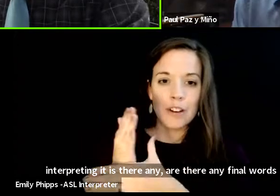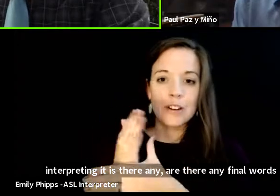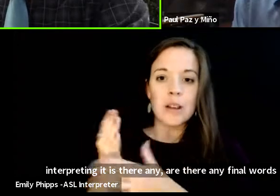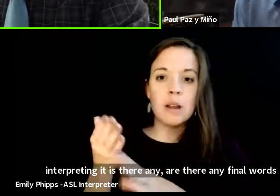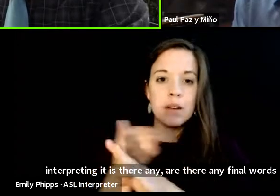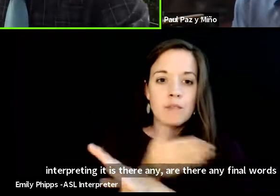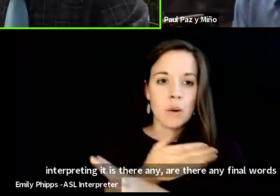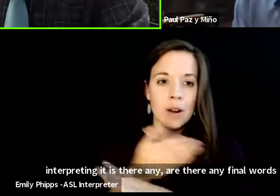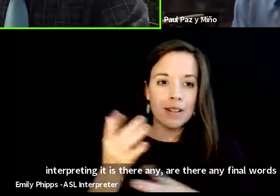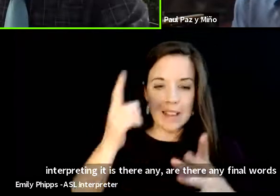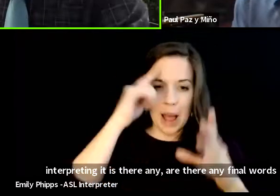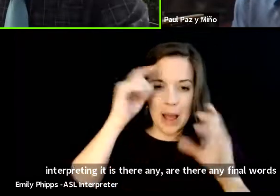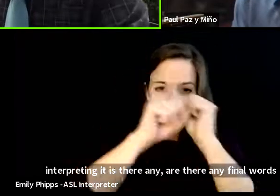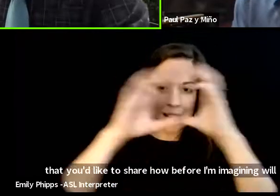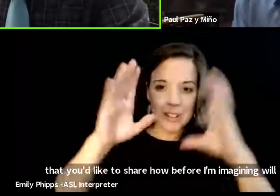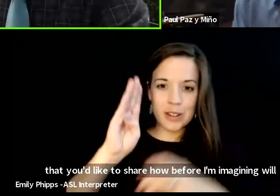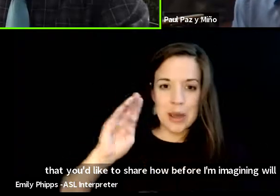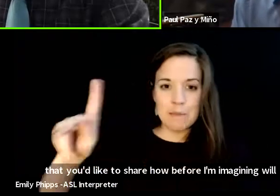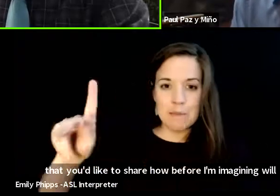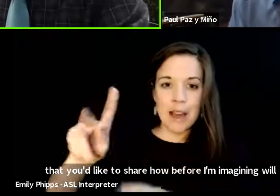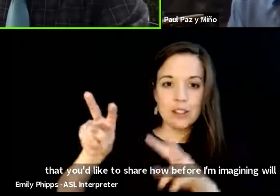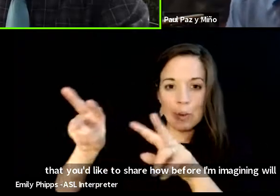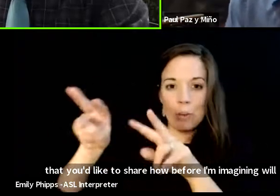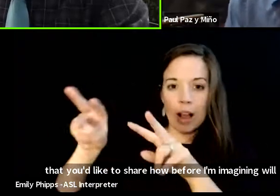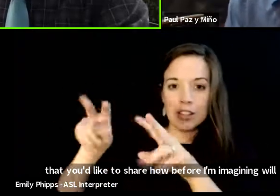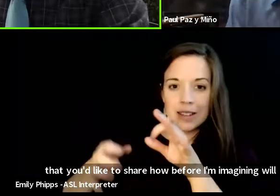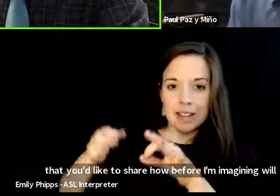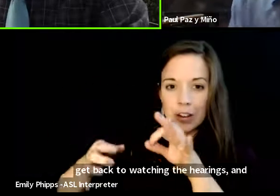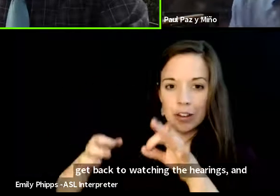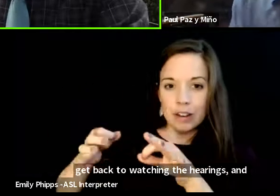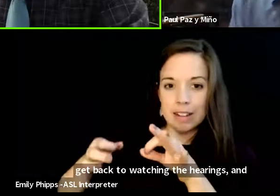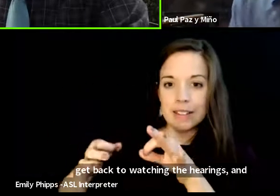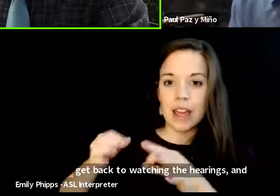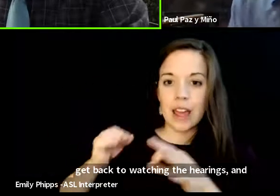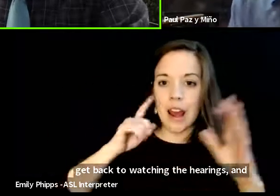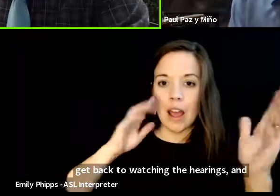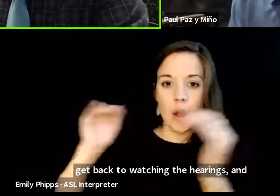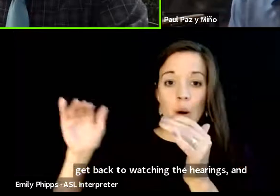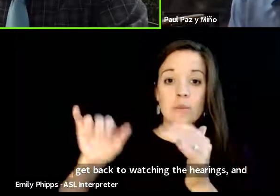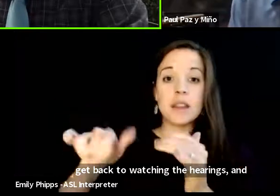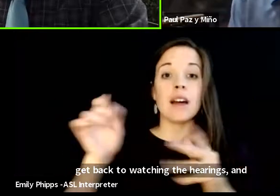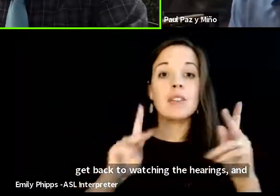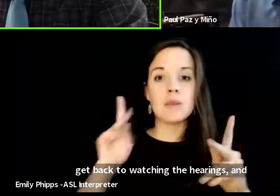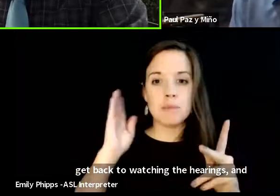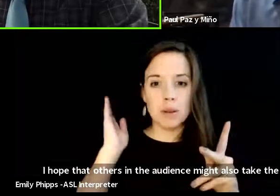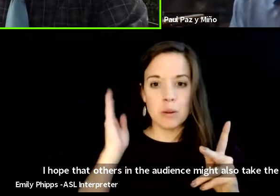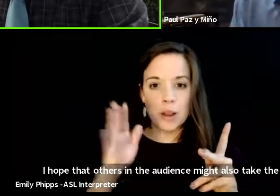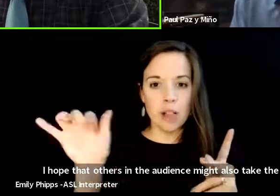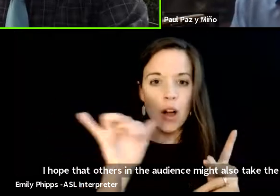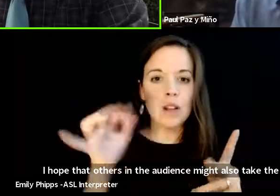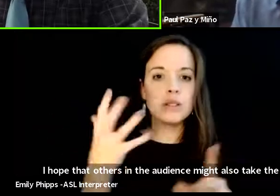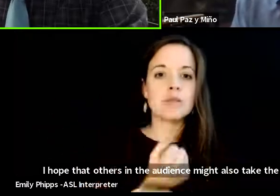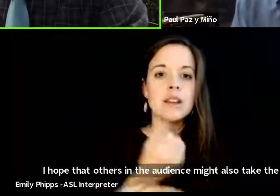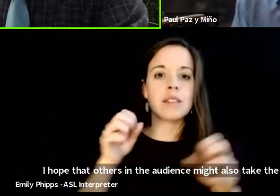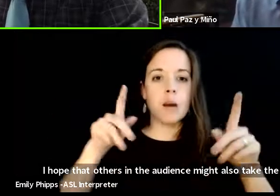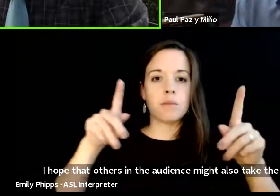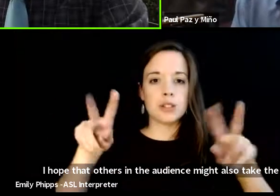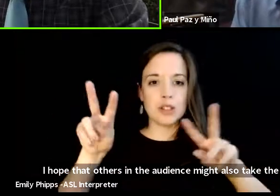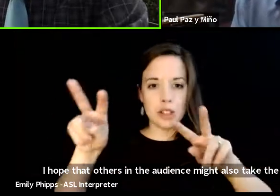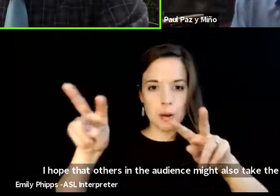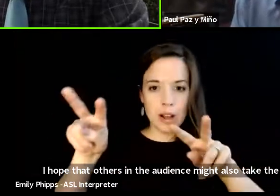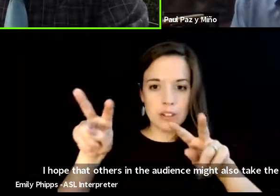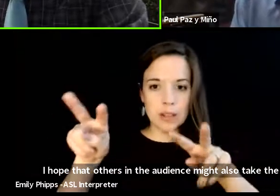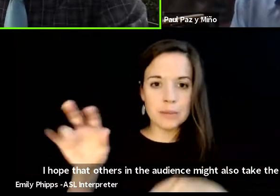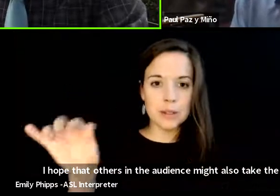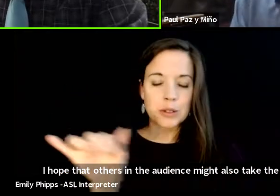imagining you'll get back to watching uh the hearings um and i hope that that others in the audience might also take the opportunity to watch those but any